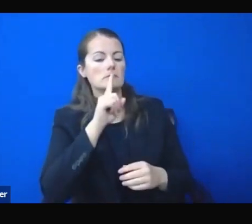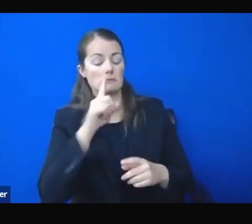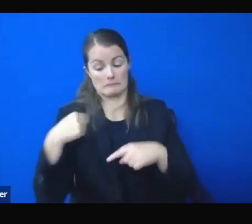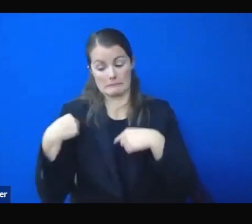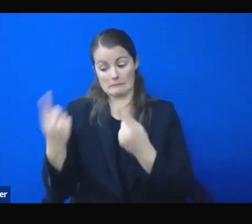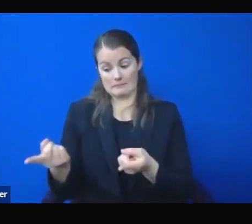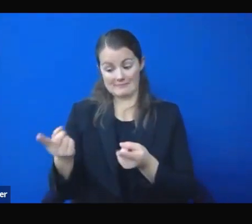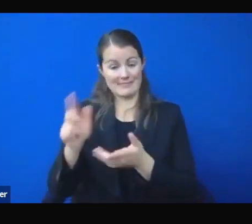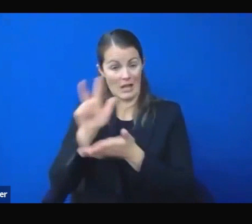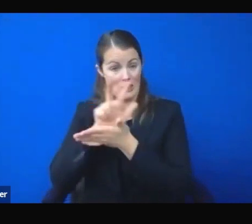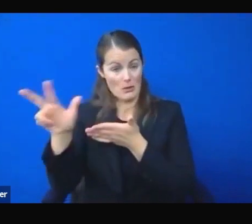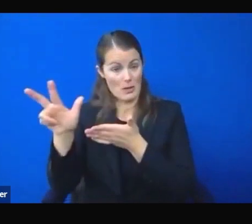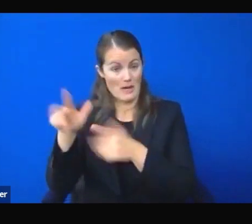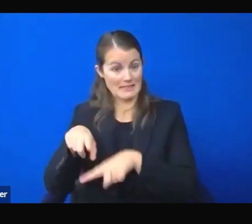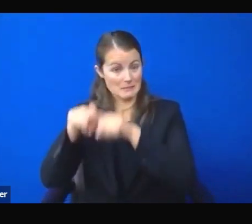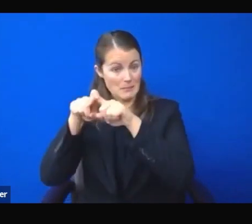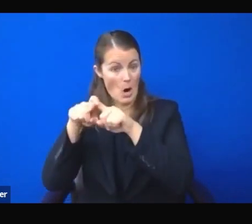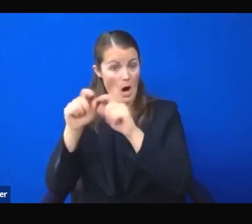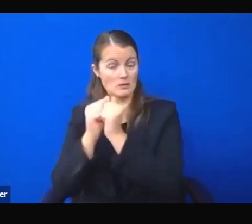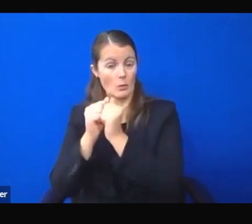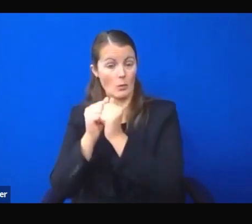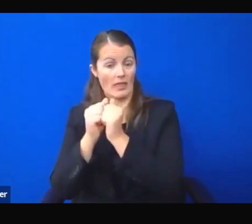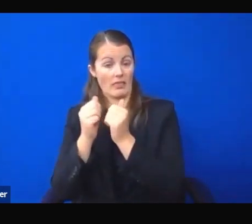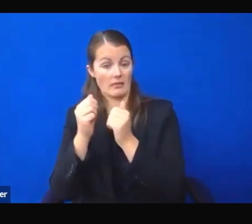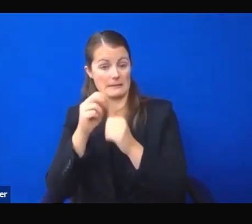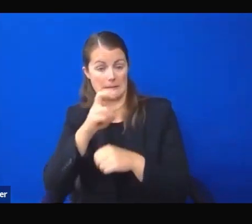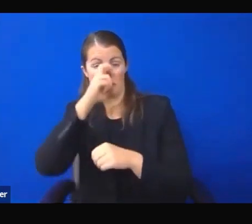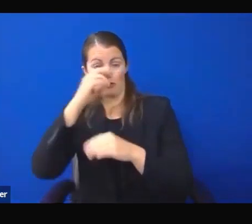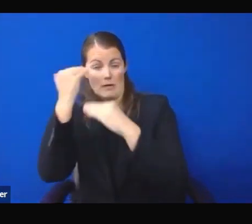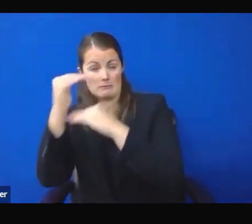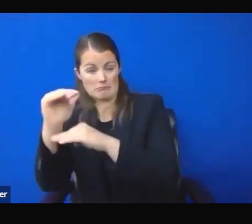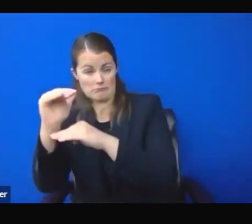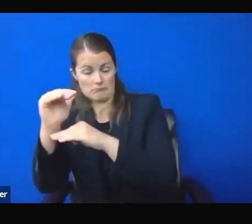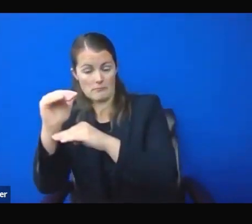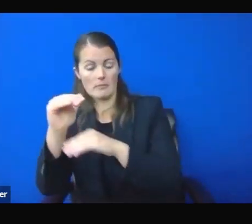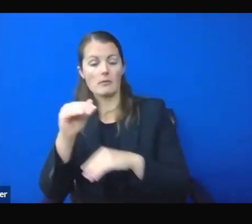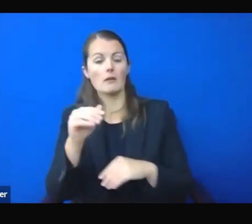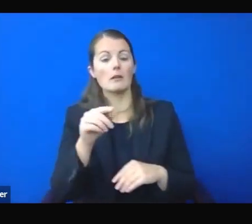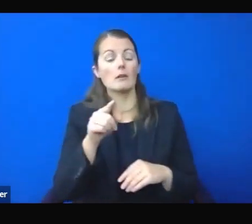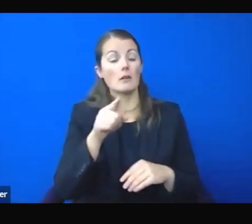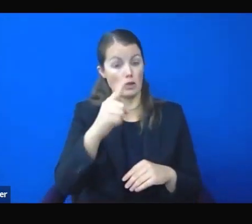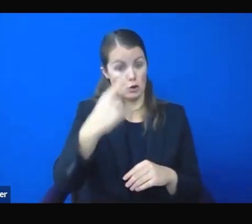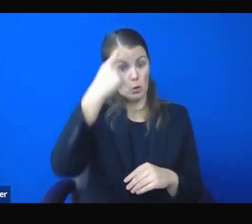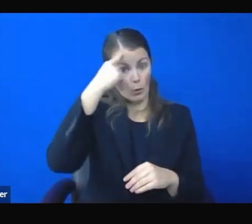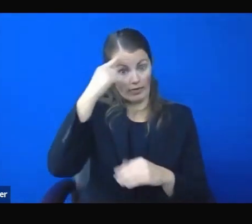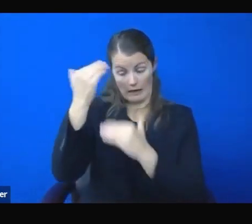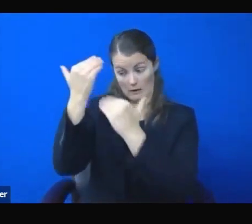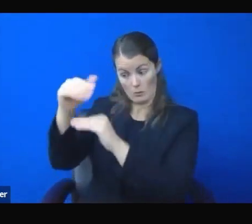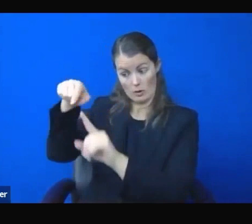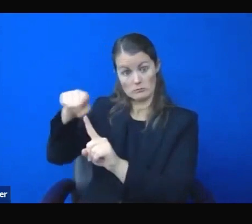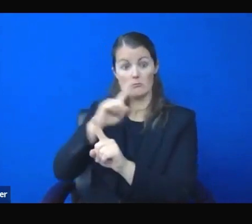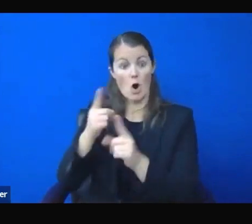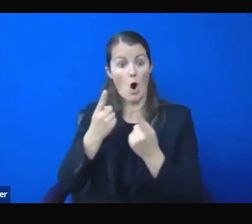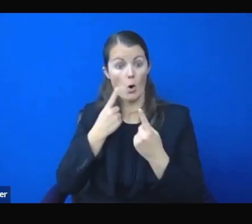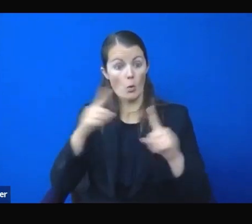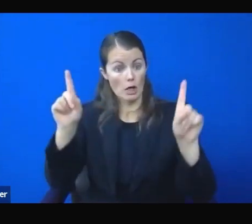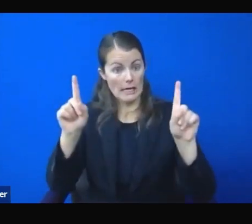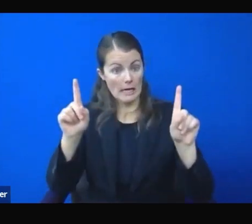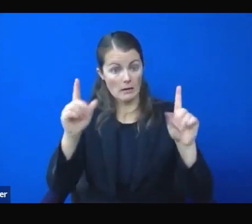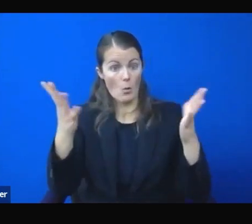current stricter measures. Do you and your team believe that these current mitigation measures are working to slow the spread, given the metrics that we're seeing in that time?